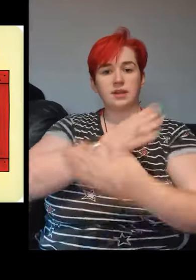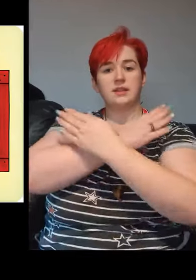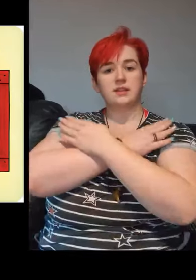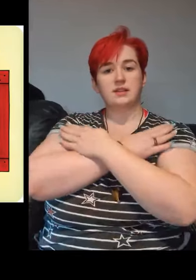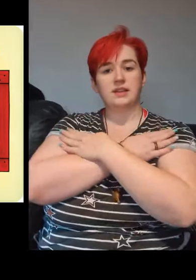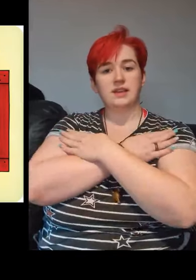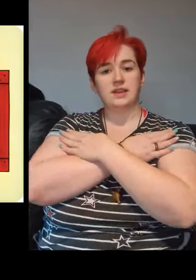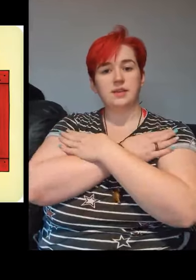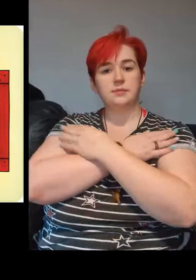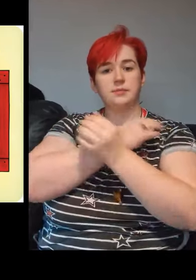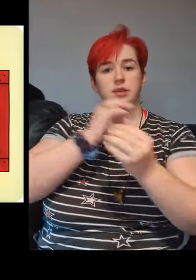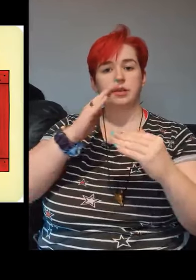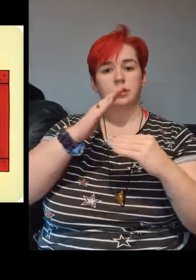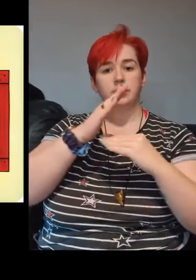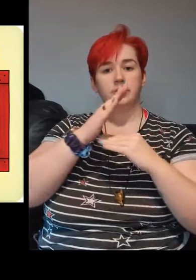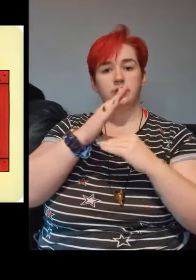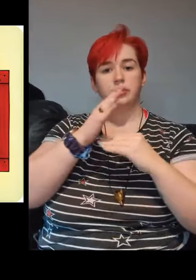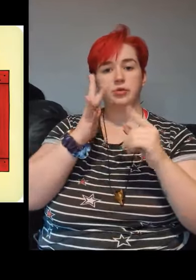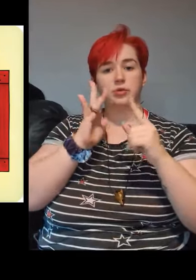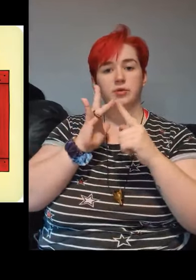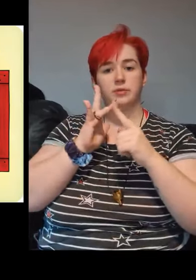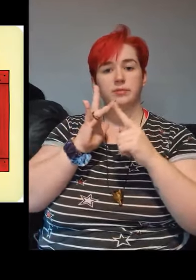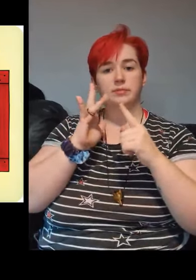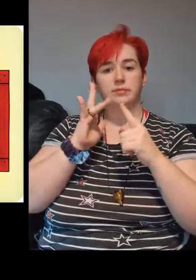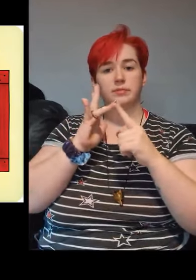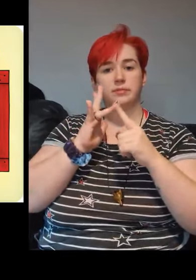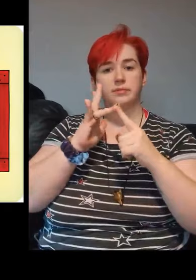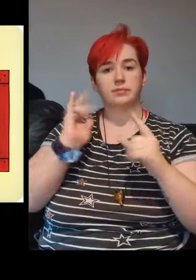dear zoo